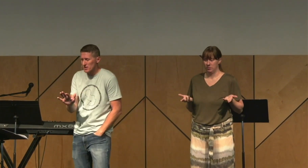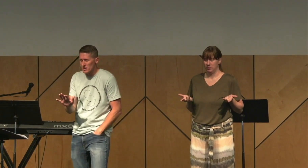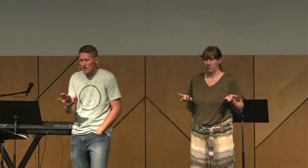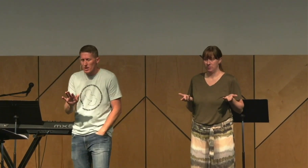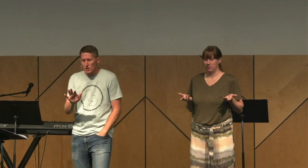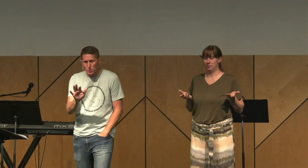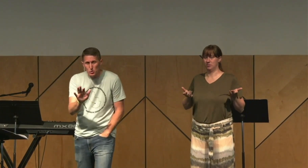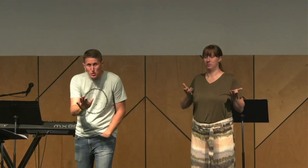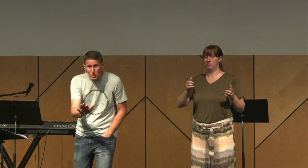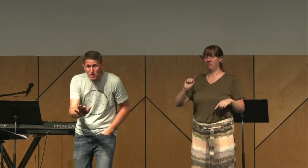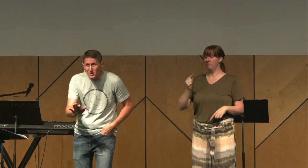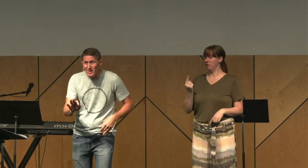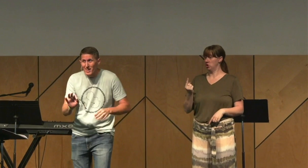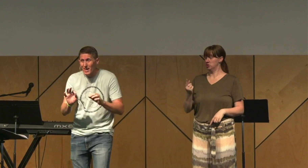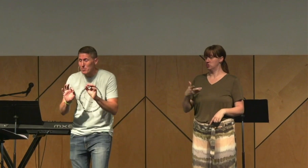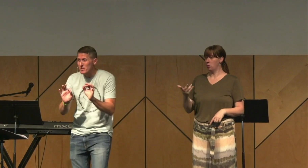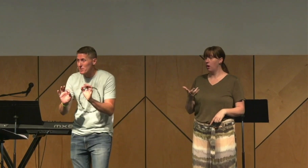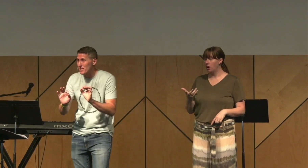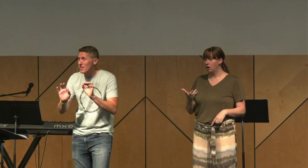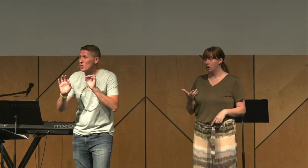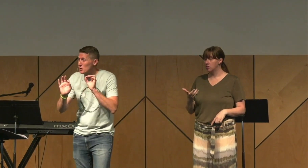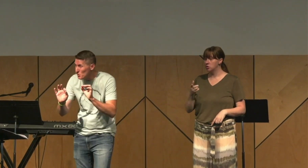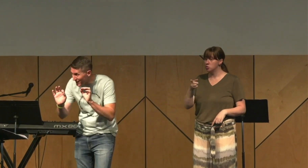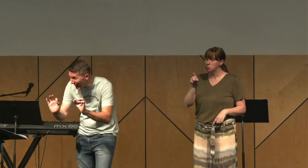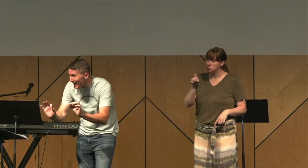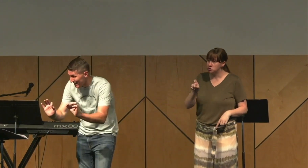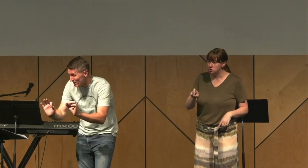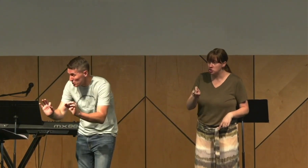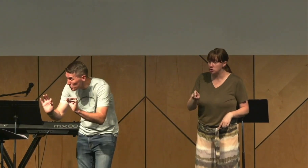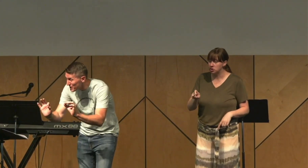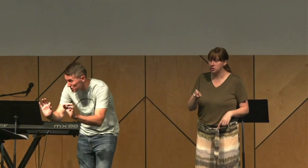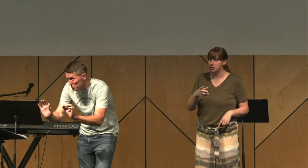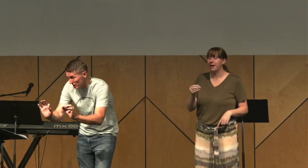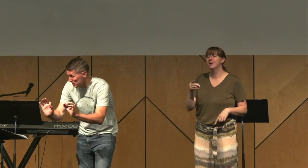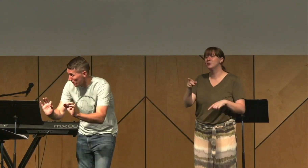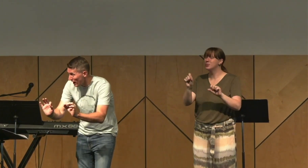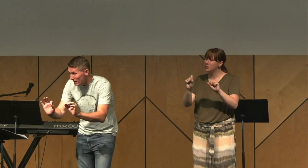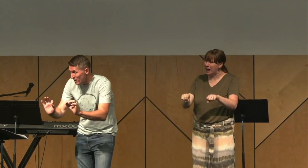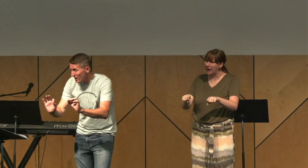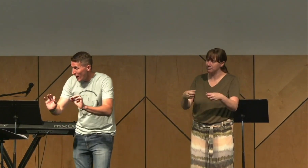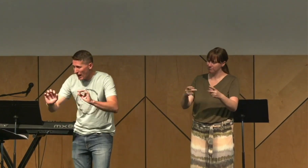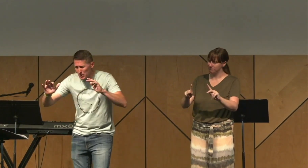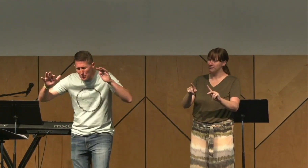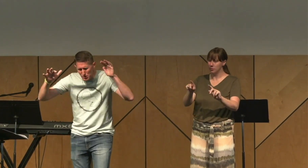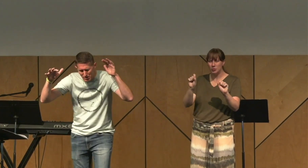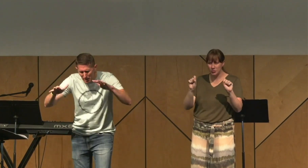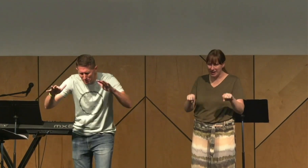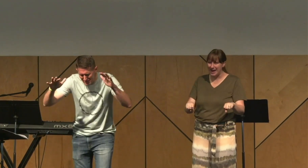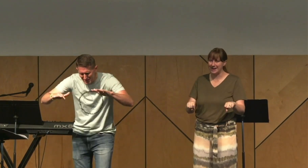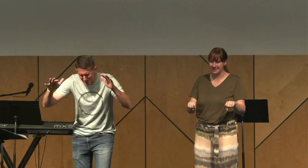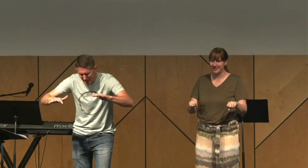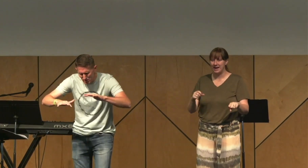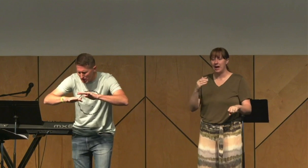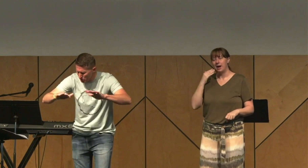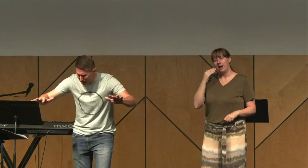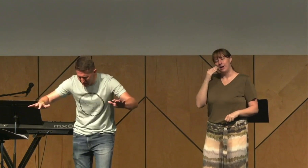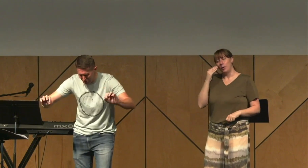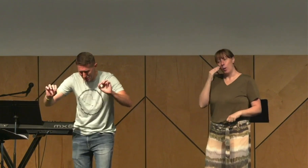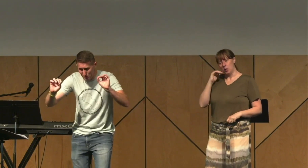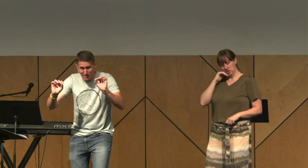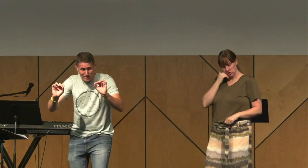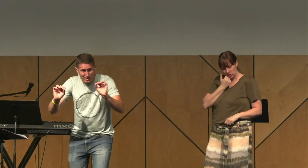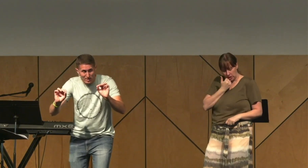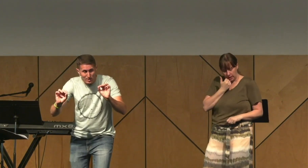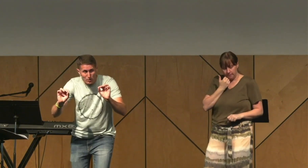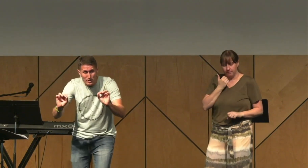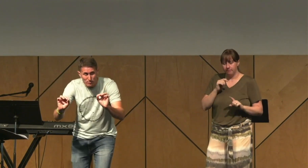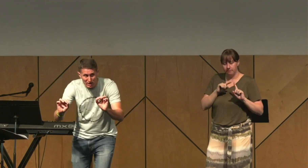is this. Listen, you should, and please hear me, you can. You can do this, all right? I know the shame of sin says you